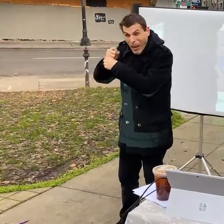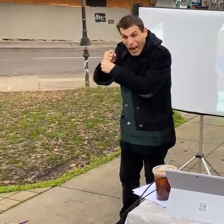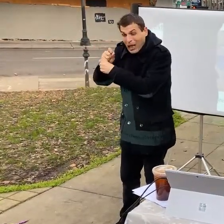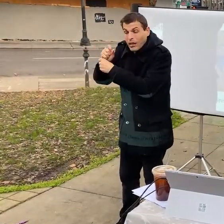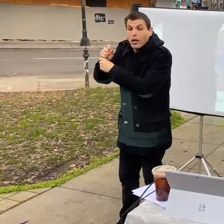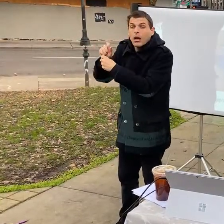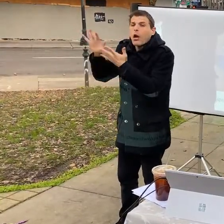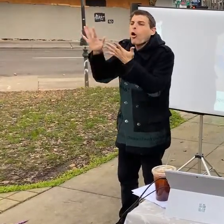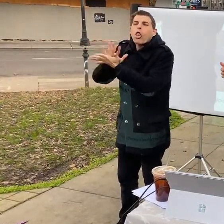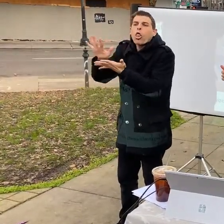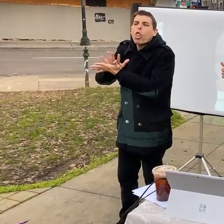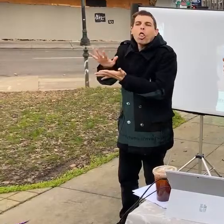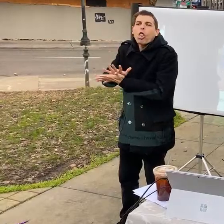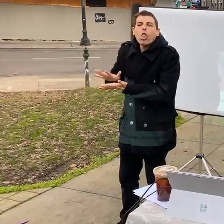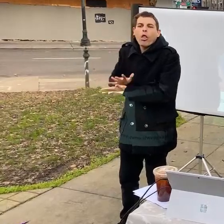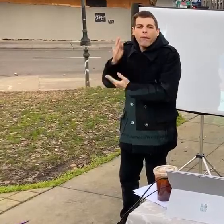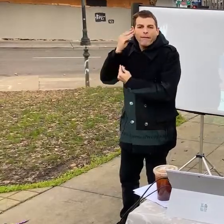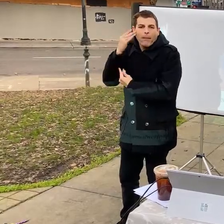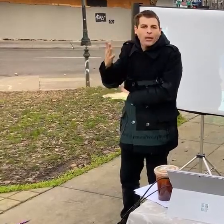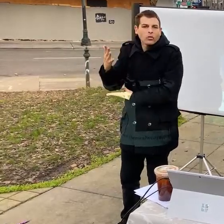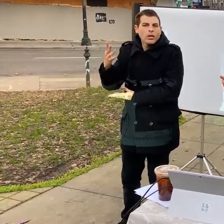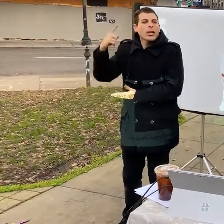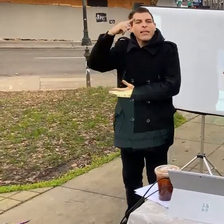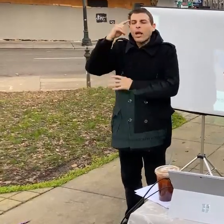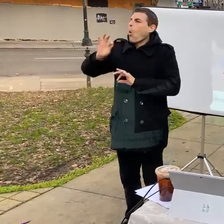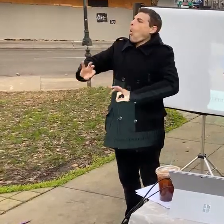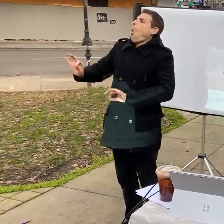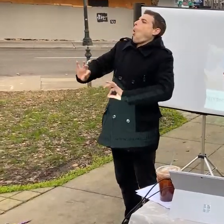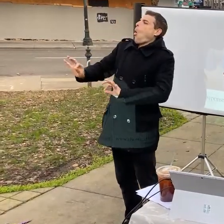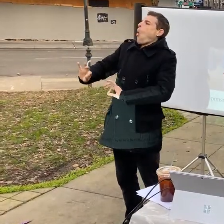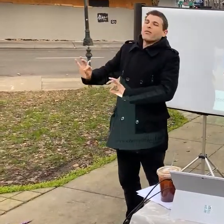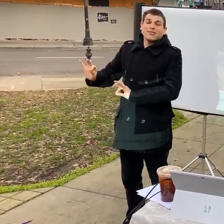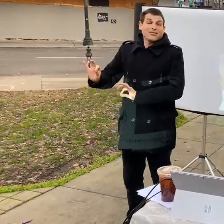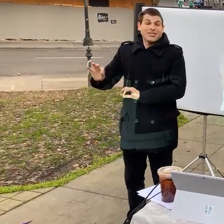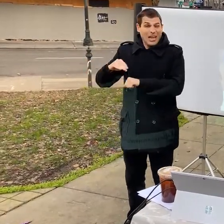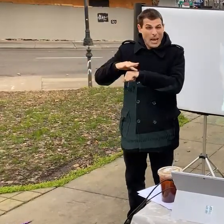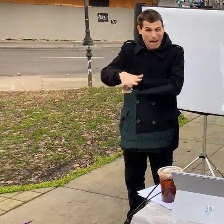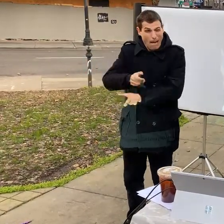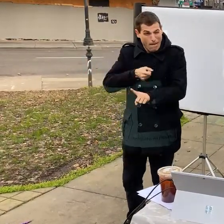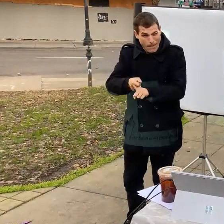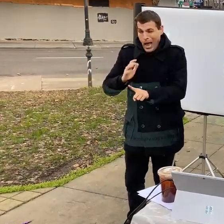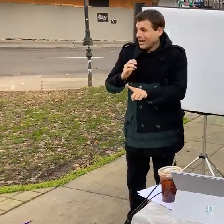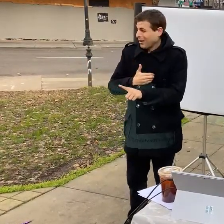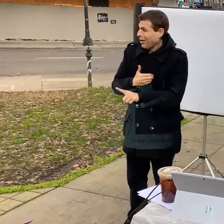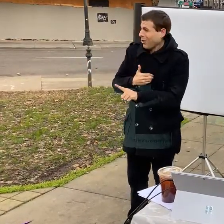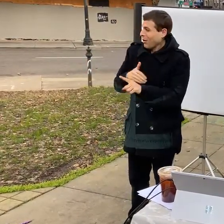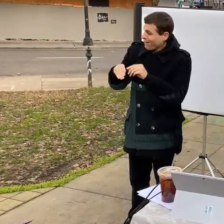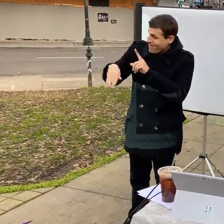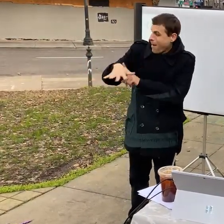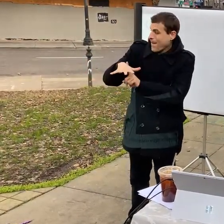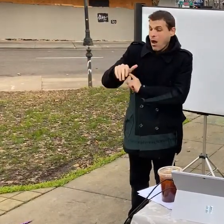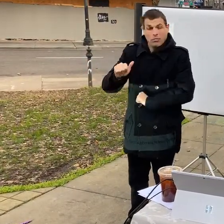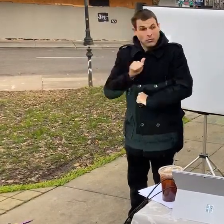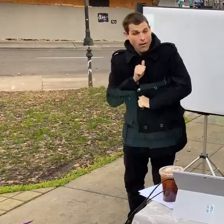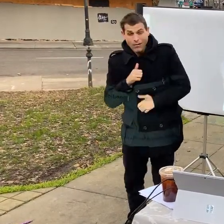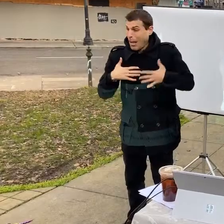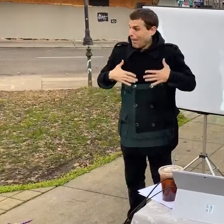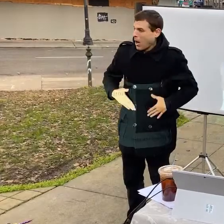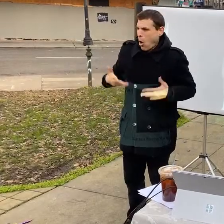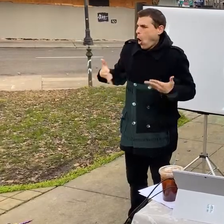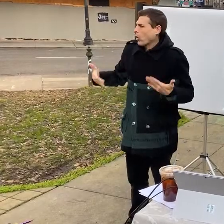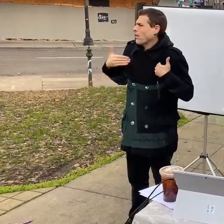an impact on you on me and on the environment when we know that's clear and it's been well documented